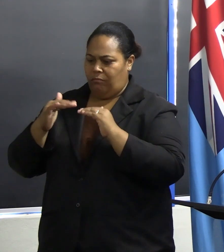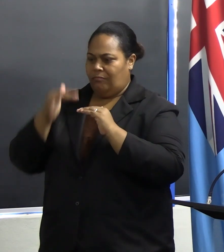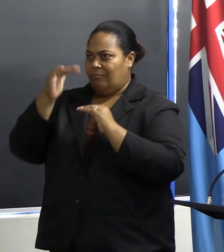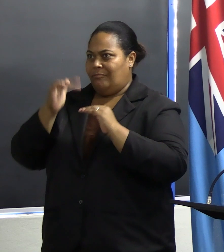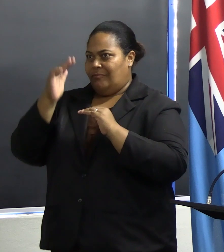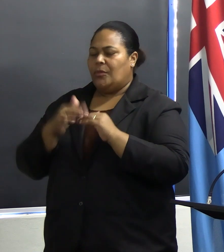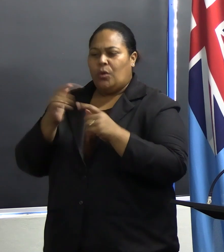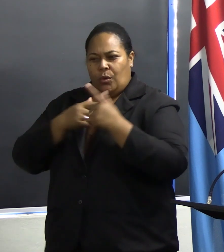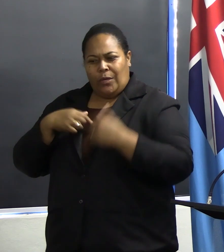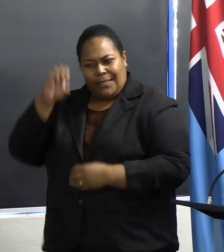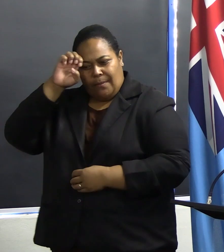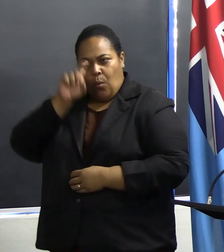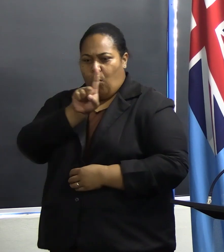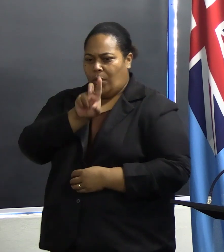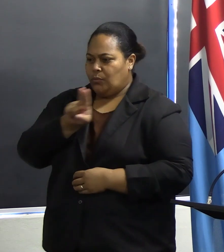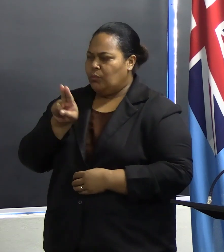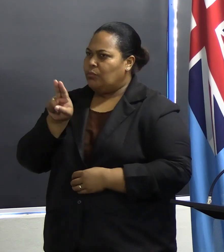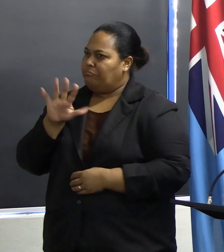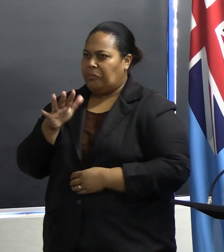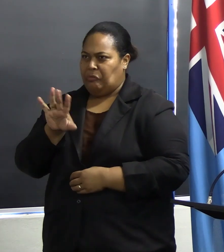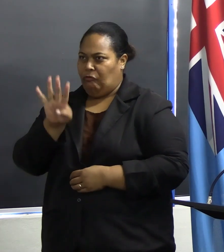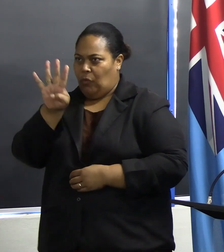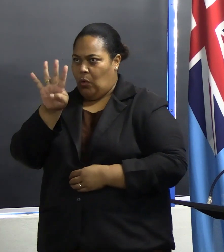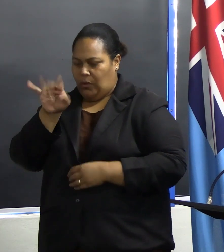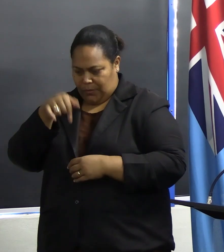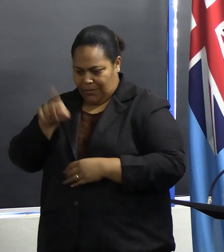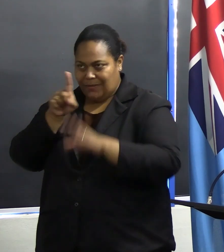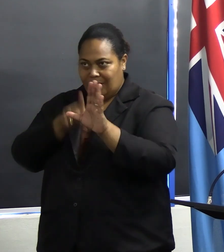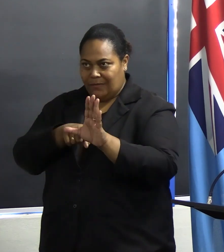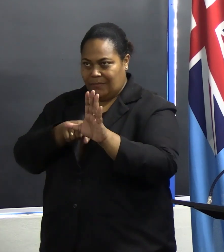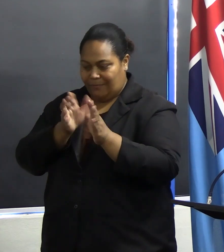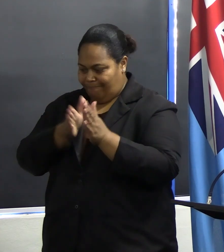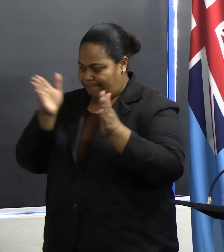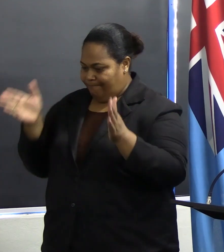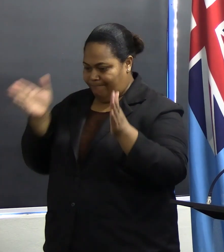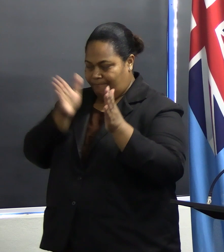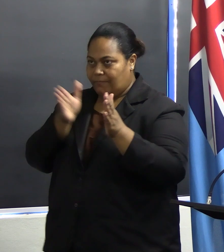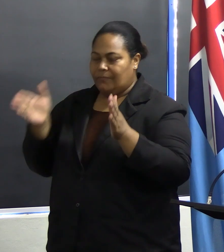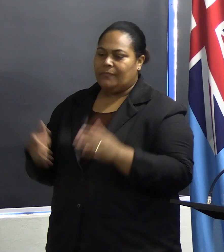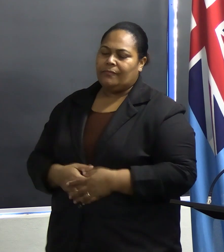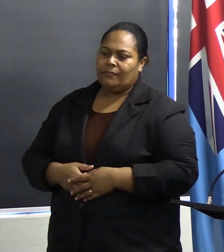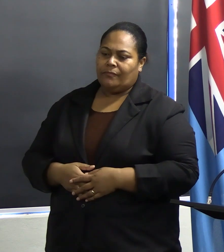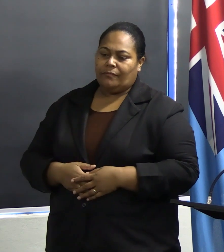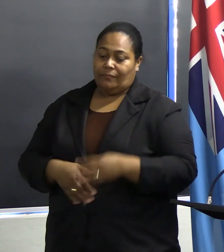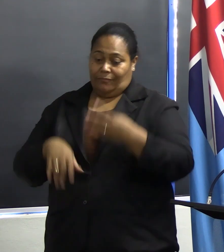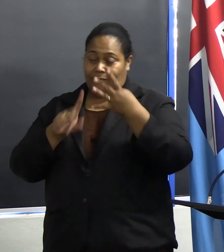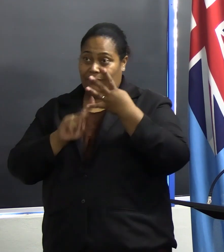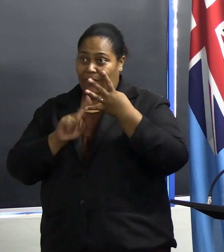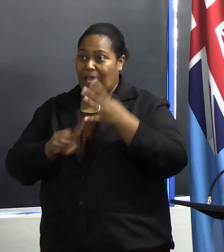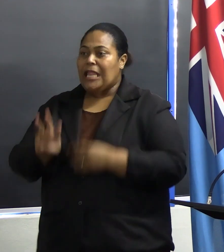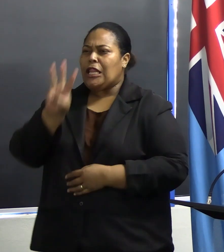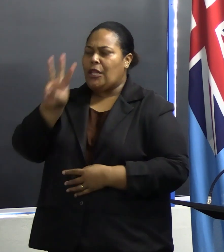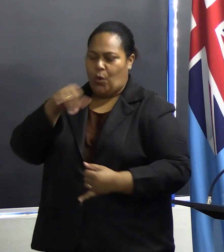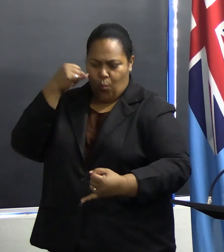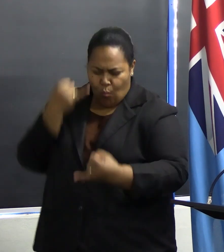to four severe tropical cyclones this season. Fourth, on average, three severe tropical cyclones